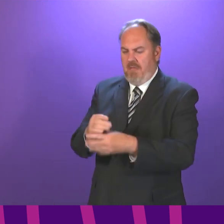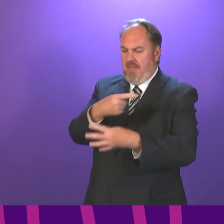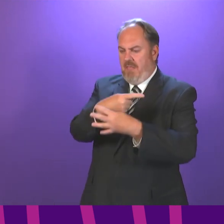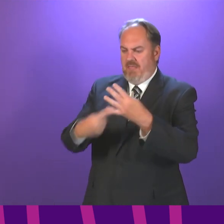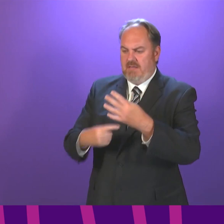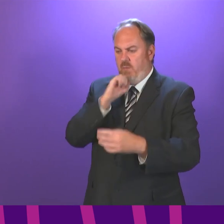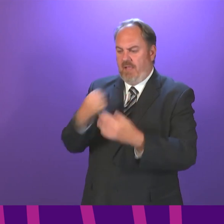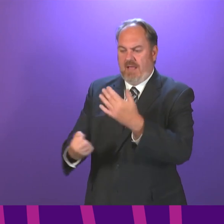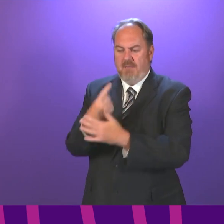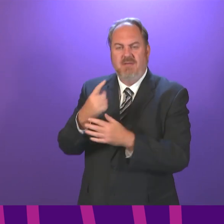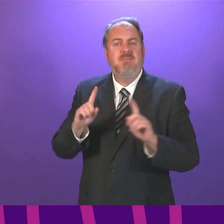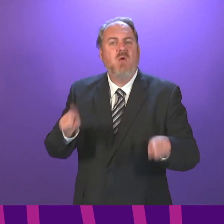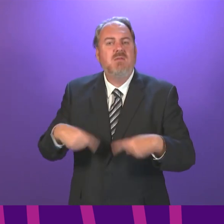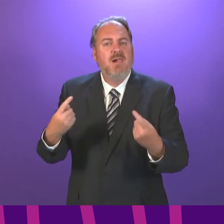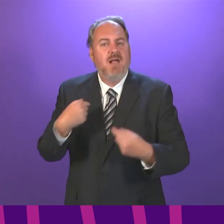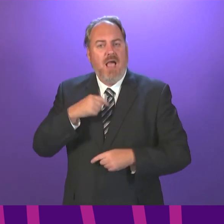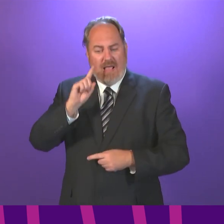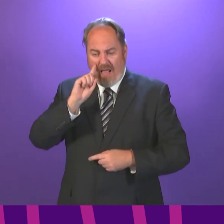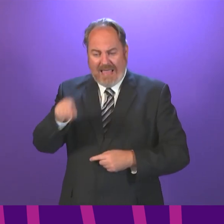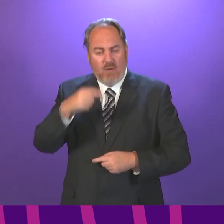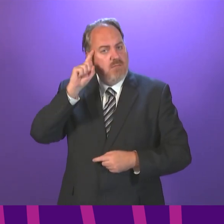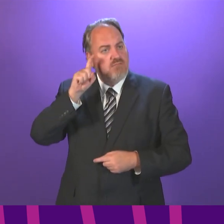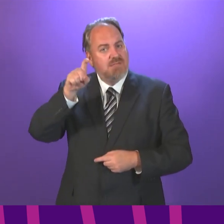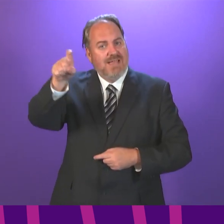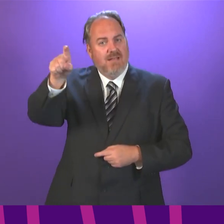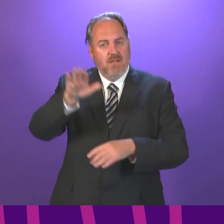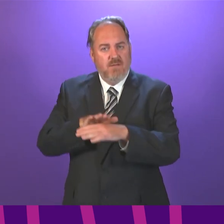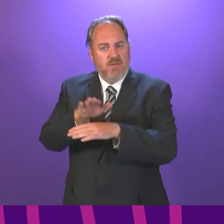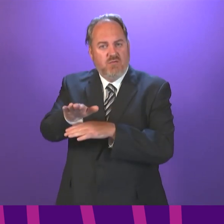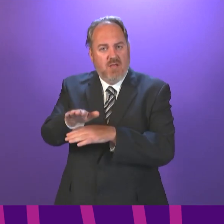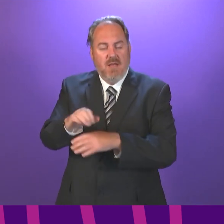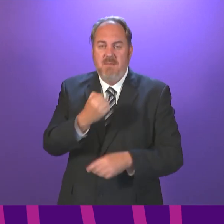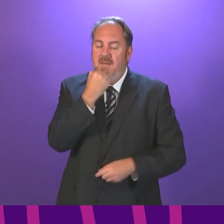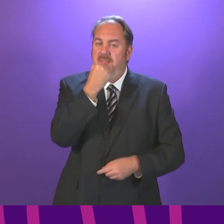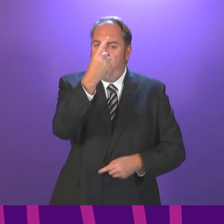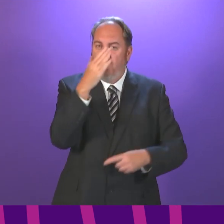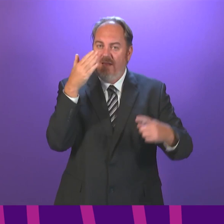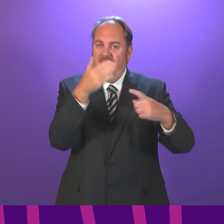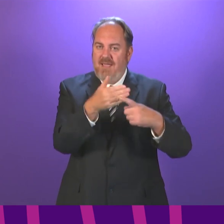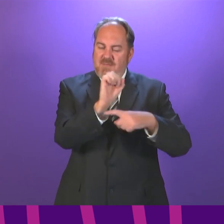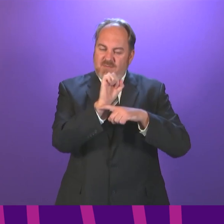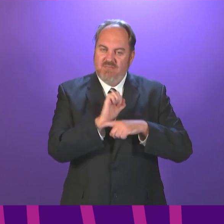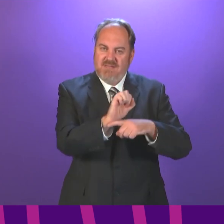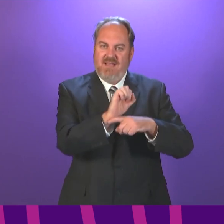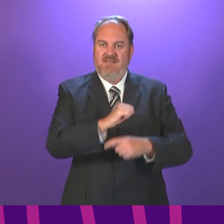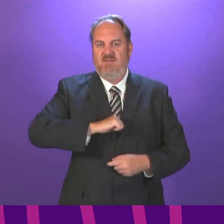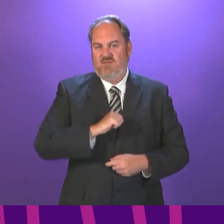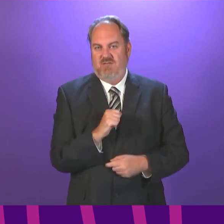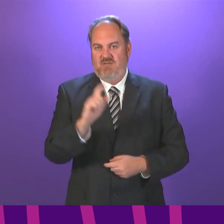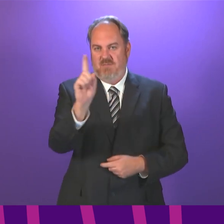things out. So, I will continue to keep an open mind to anything that keeps this country safe while also allowing it to get back to normal.